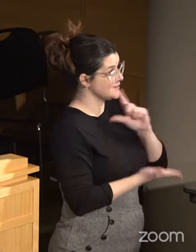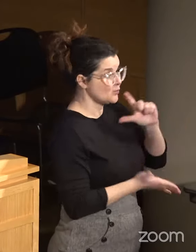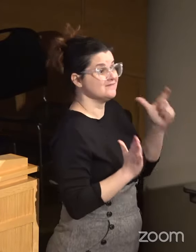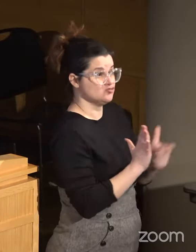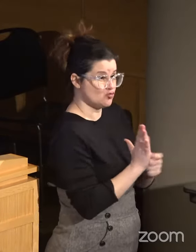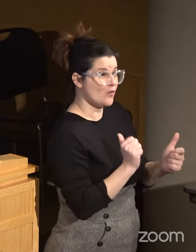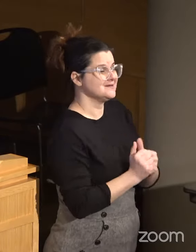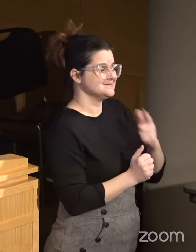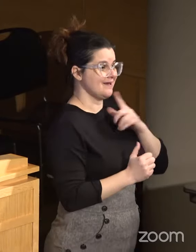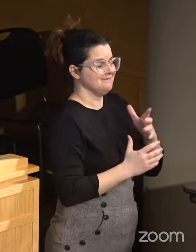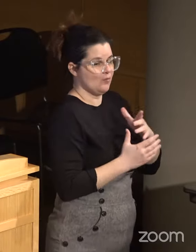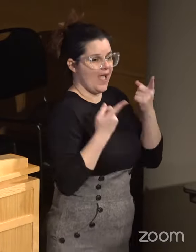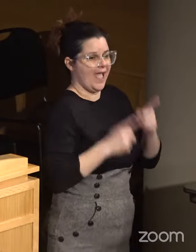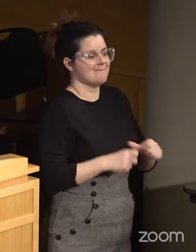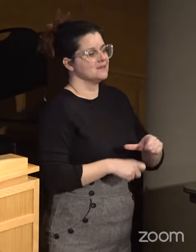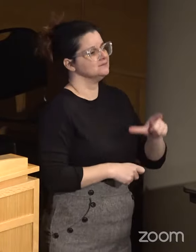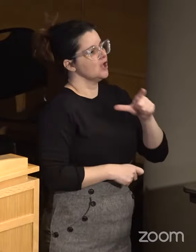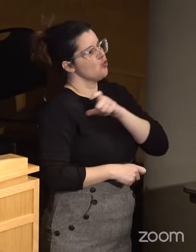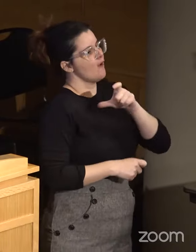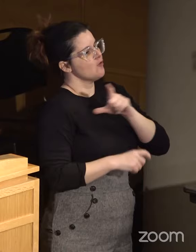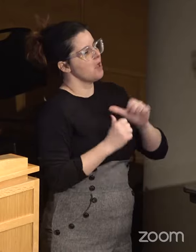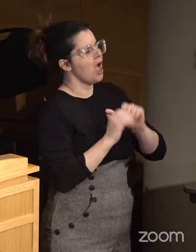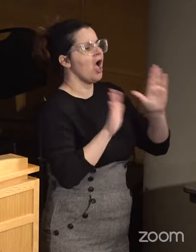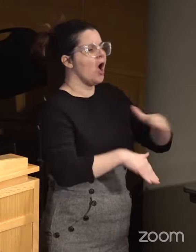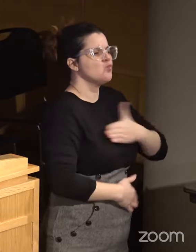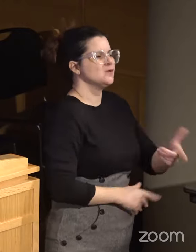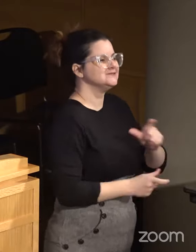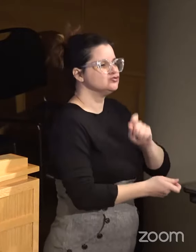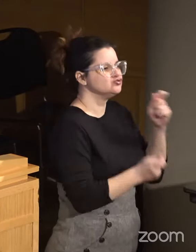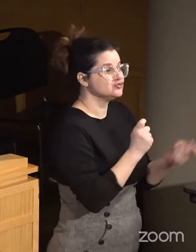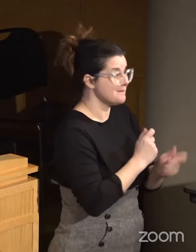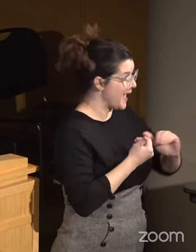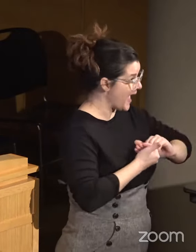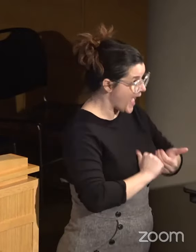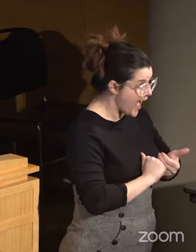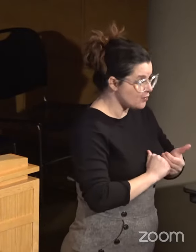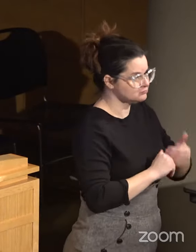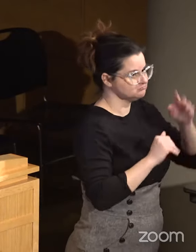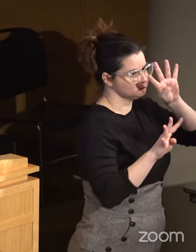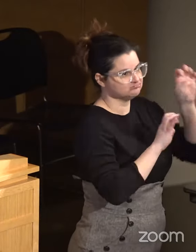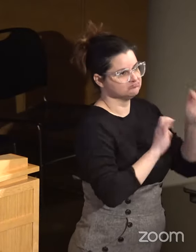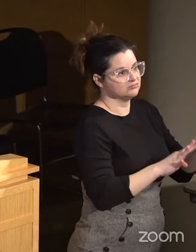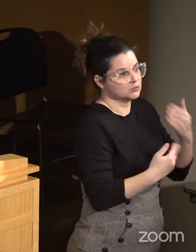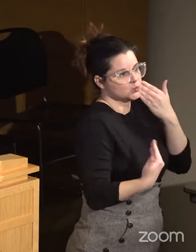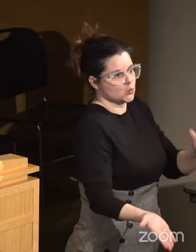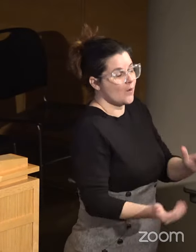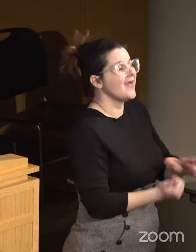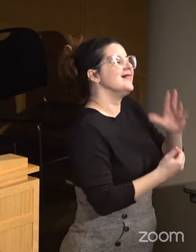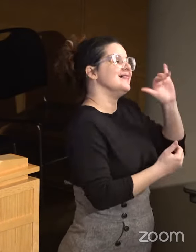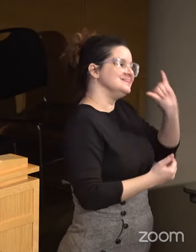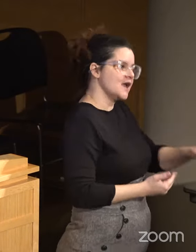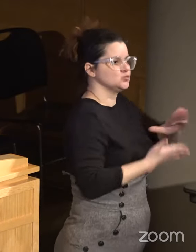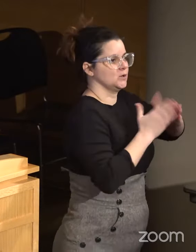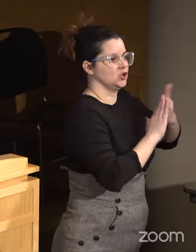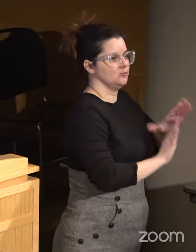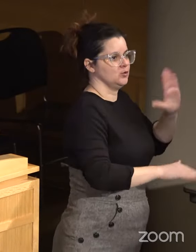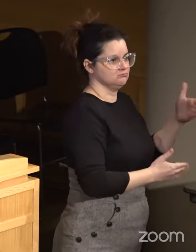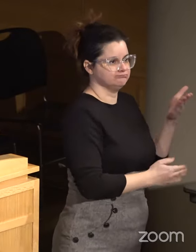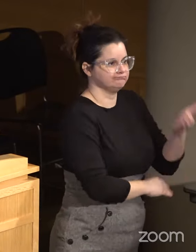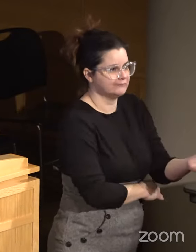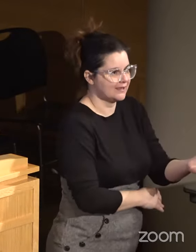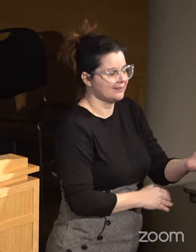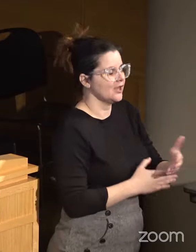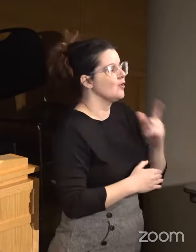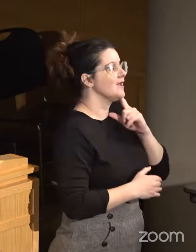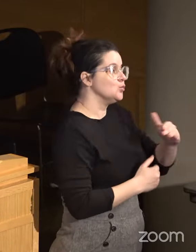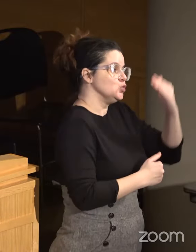that often a law enforcement agency says, yeah, I'm willing to change, but they don't know how. That is where the community comes in because you know